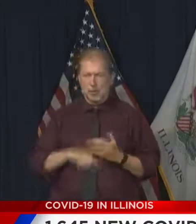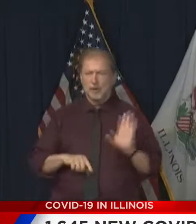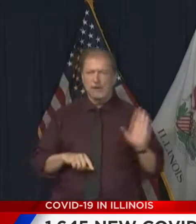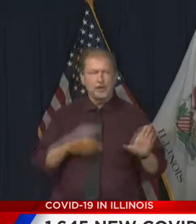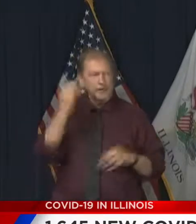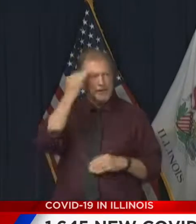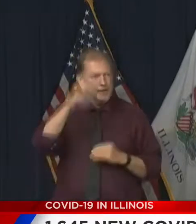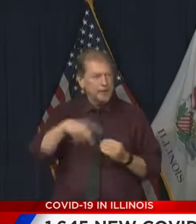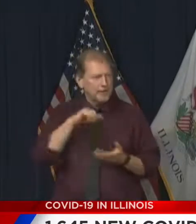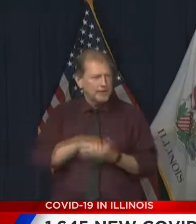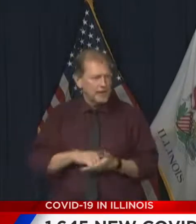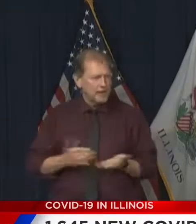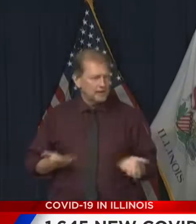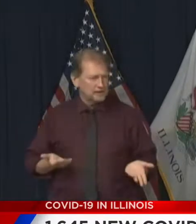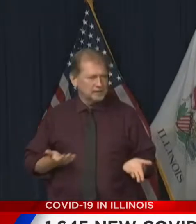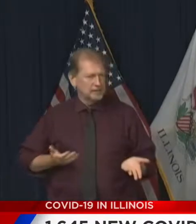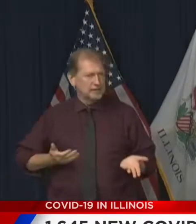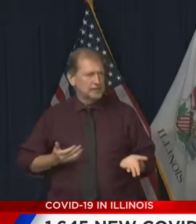that?